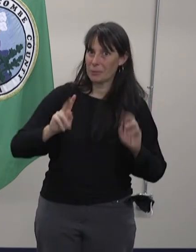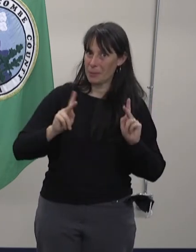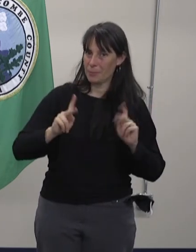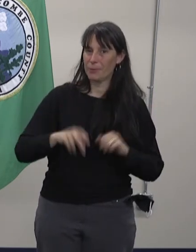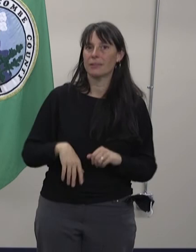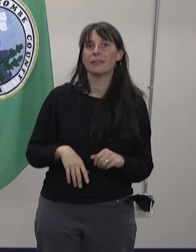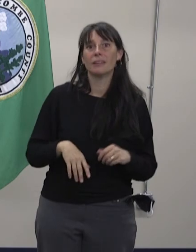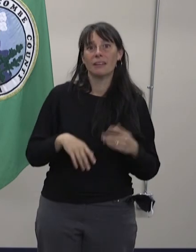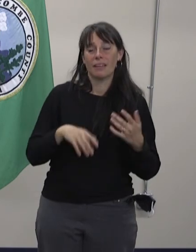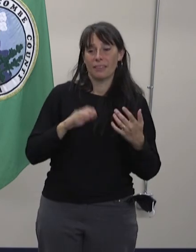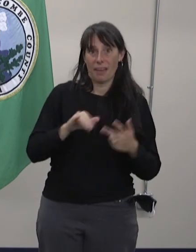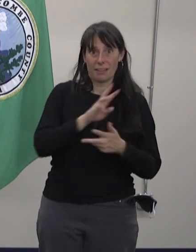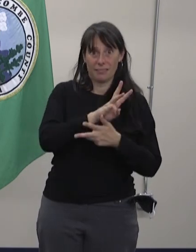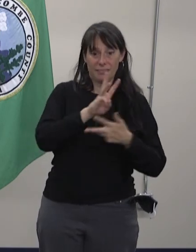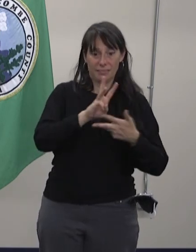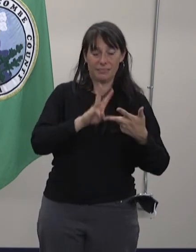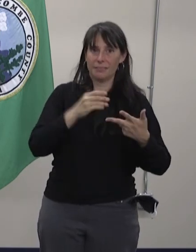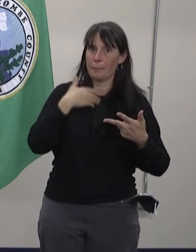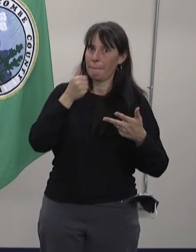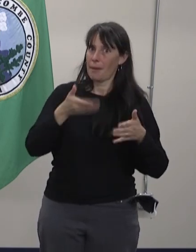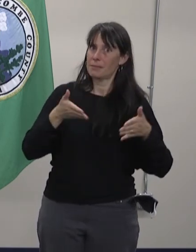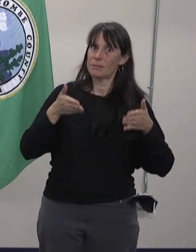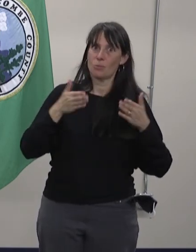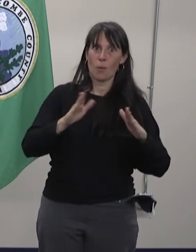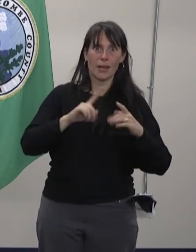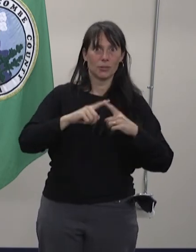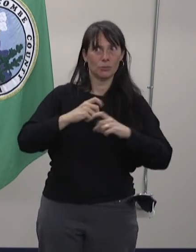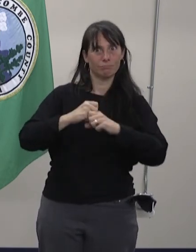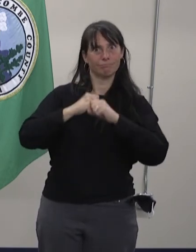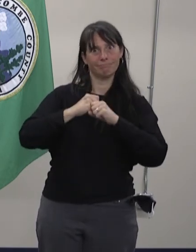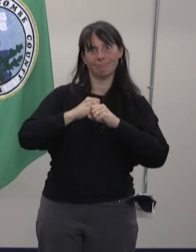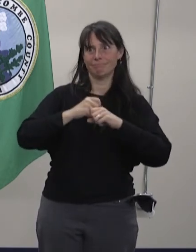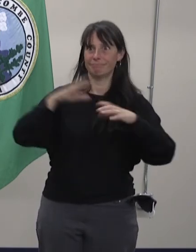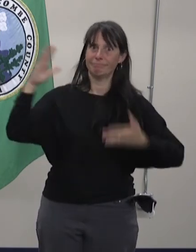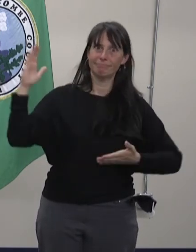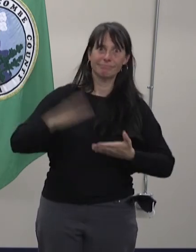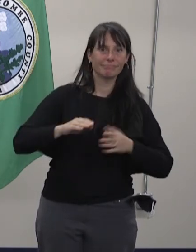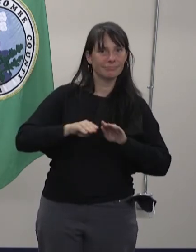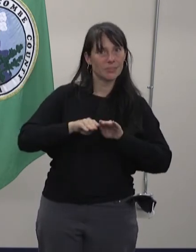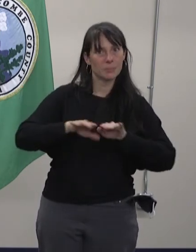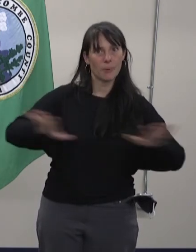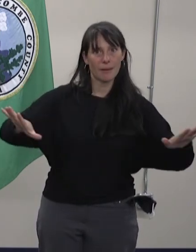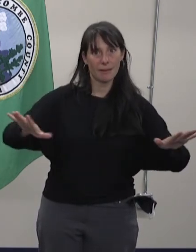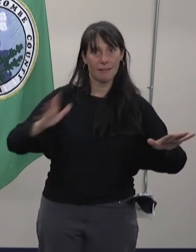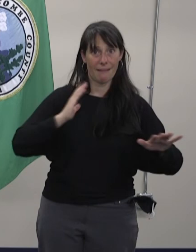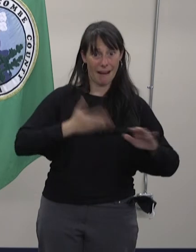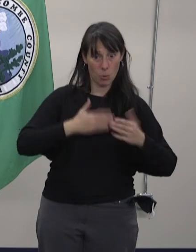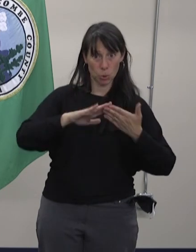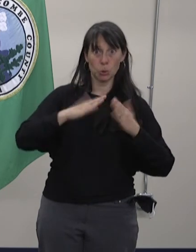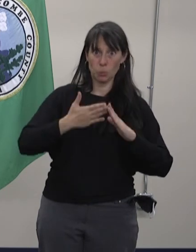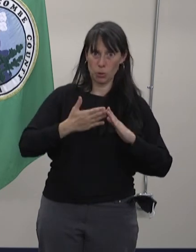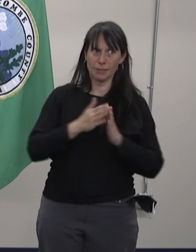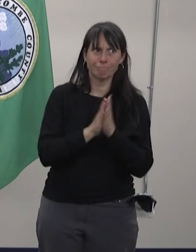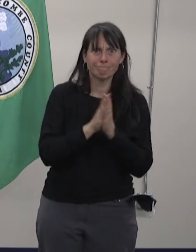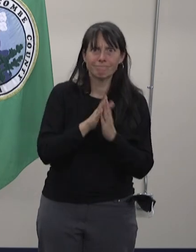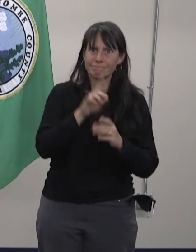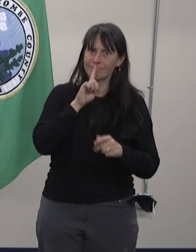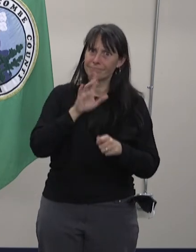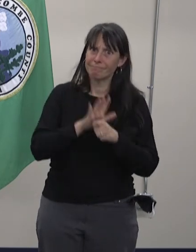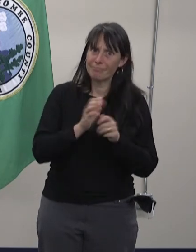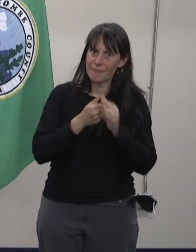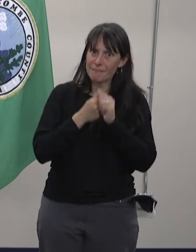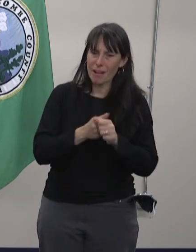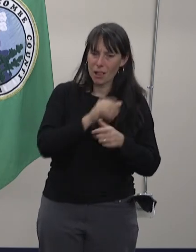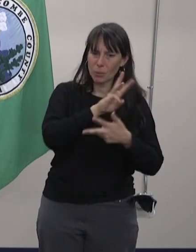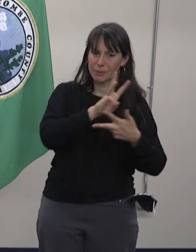virus that causes COVID-19. Our community's commitment to these easy steps has and will continue to help